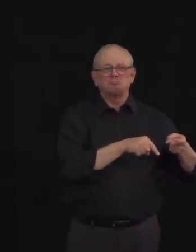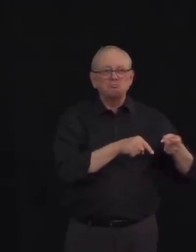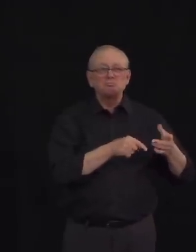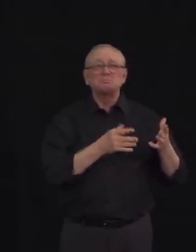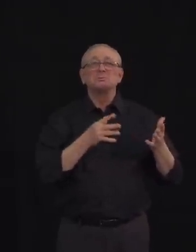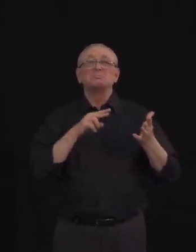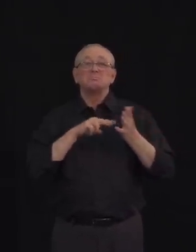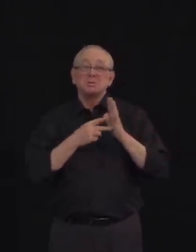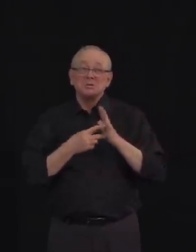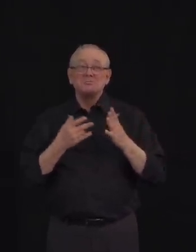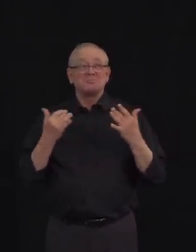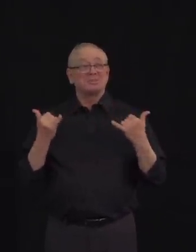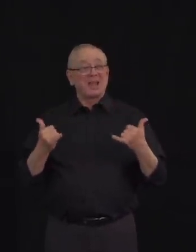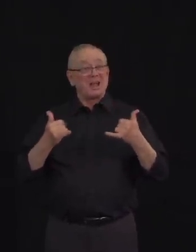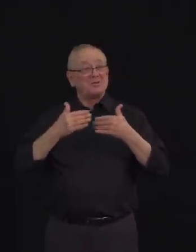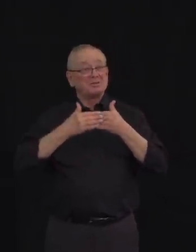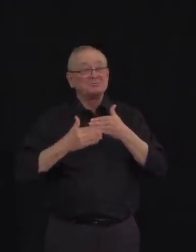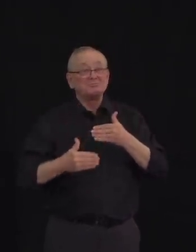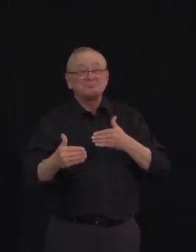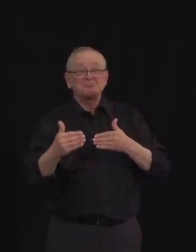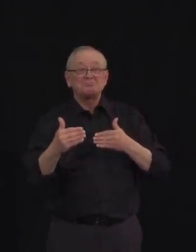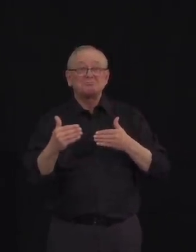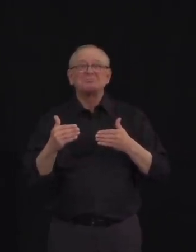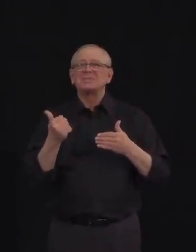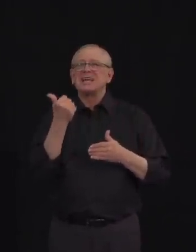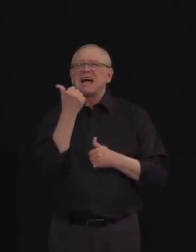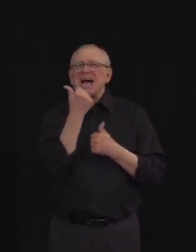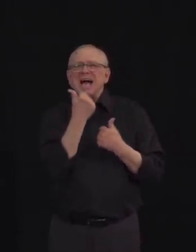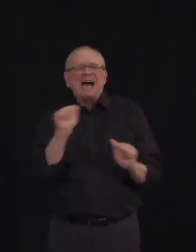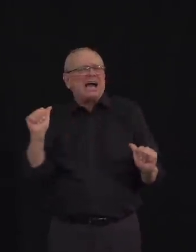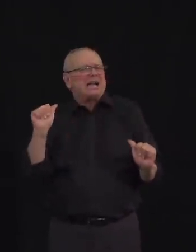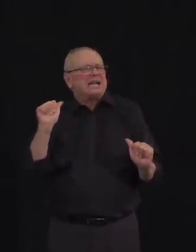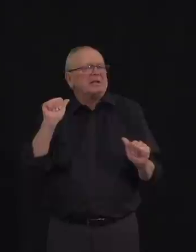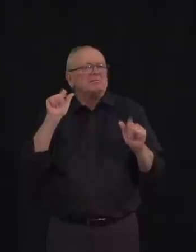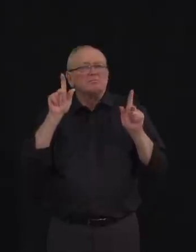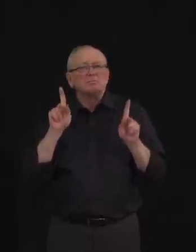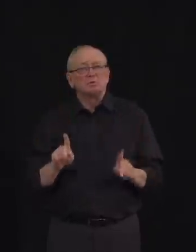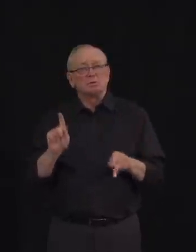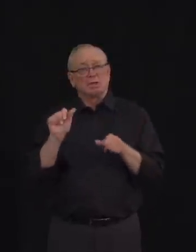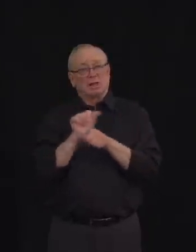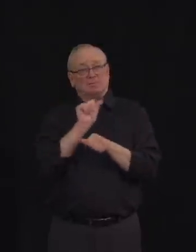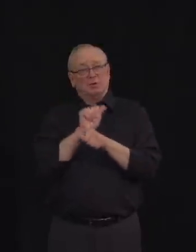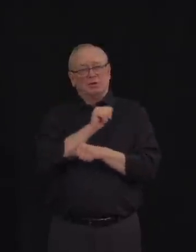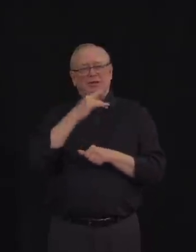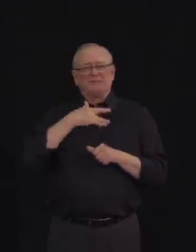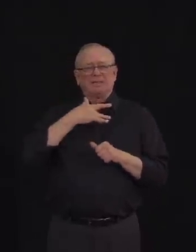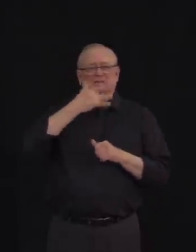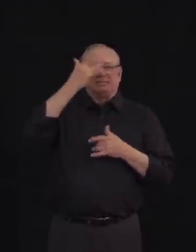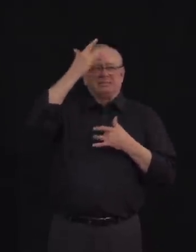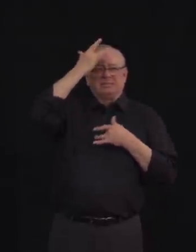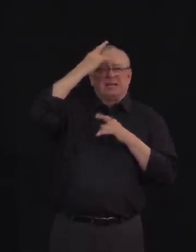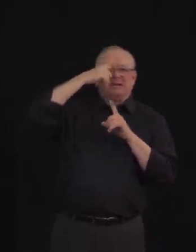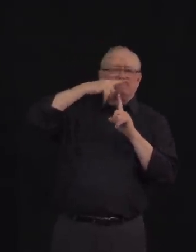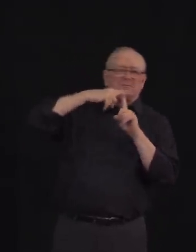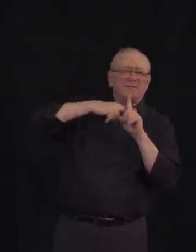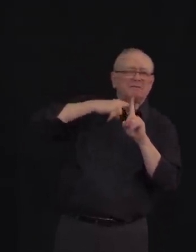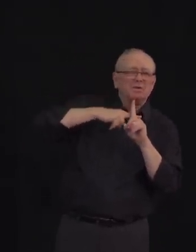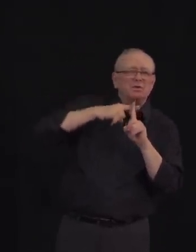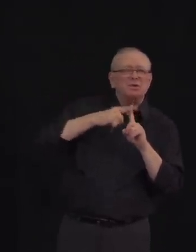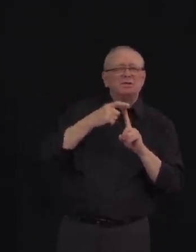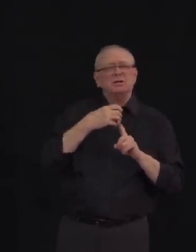testing to anyone in Alberta who has a fever, cough, shortness of breath, runny nose or sore throat.